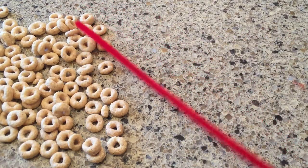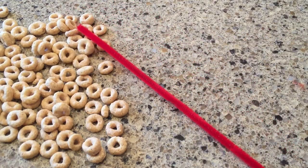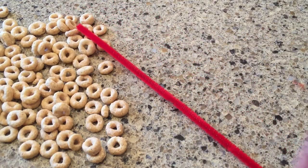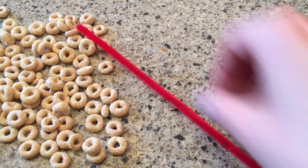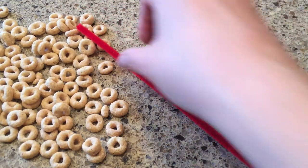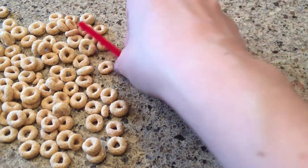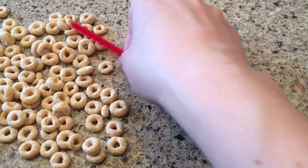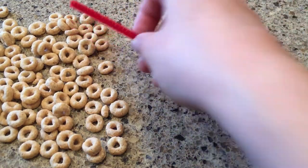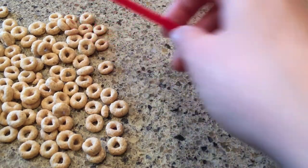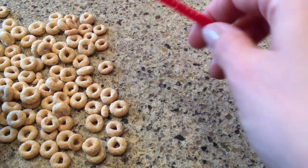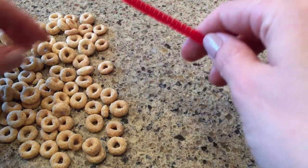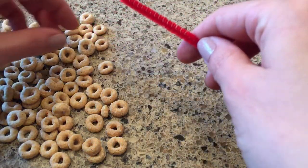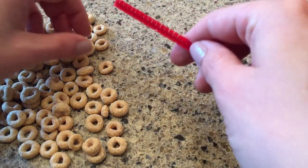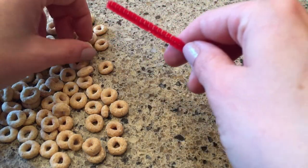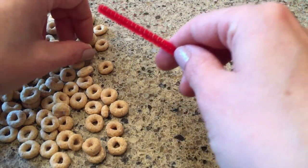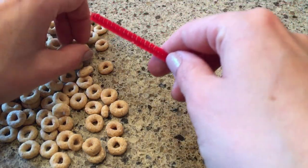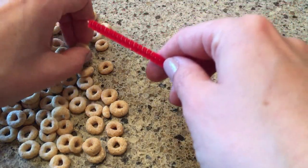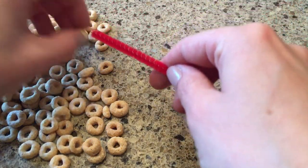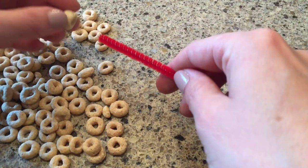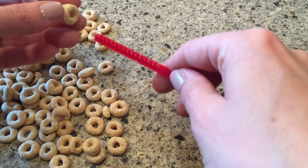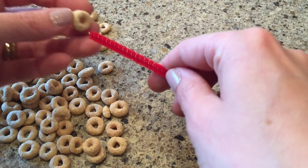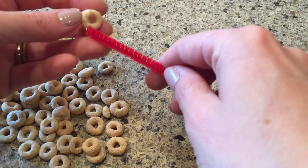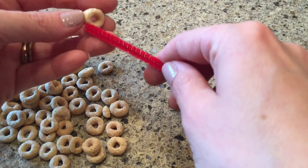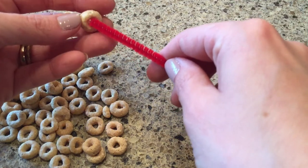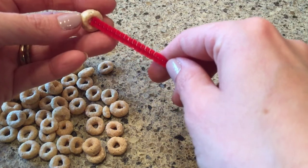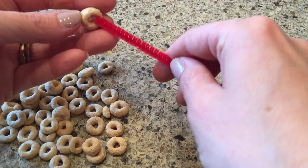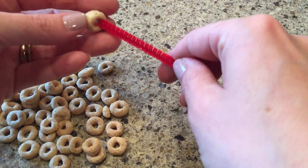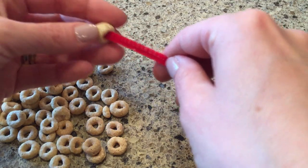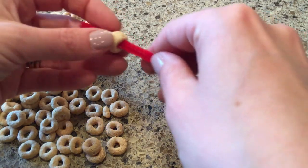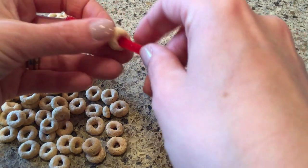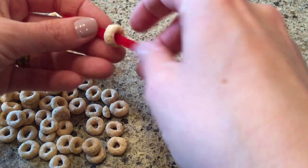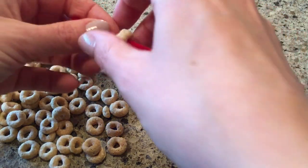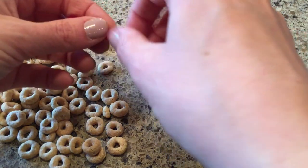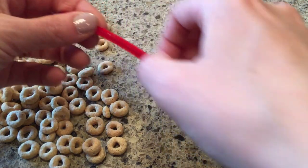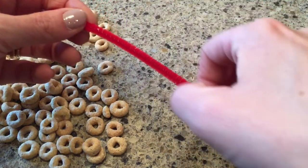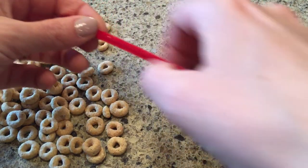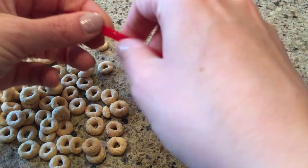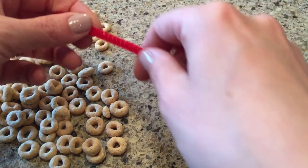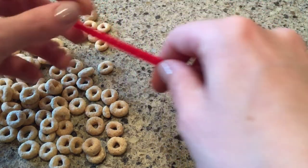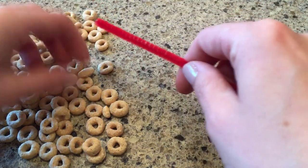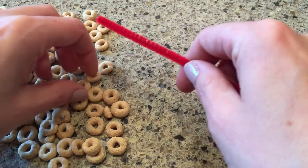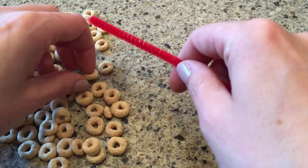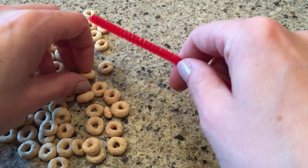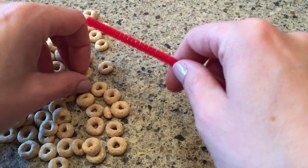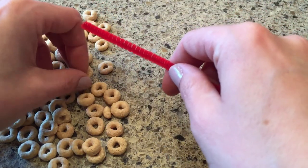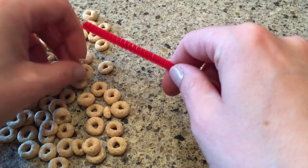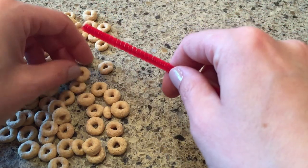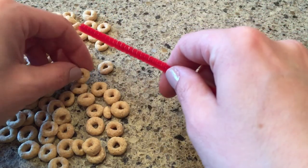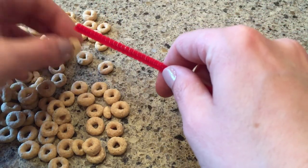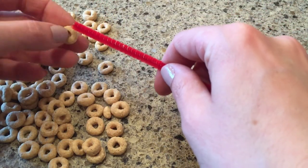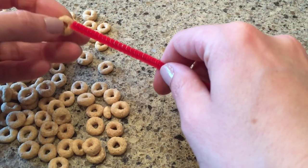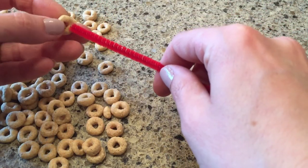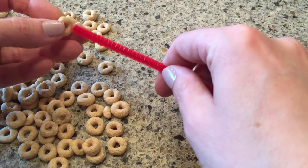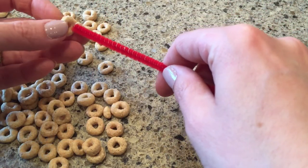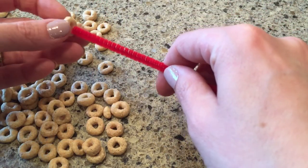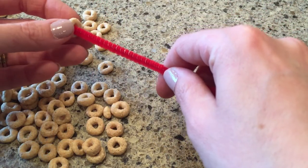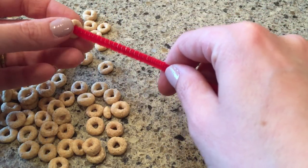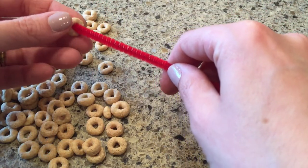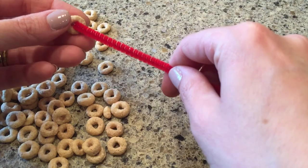you take your cheerios and you thread them on the pipe cleaner this is great fine motor skill practice